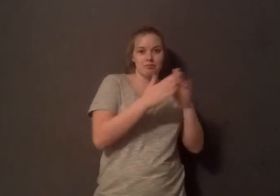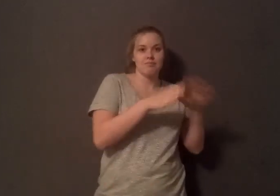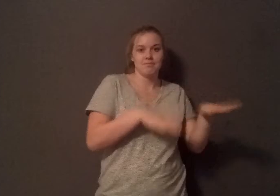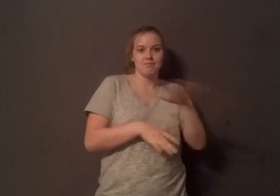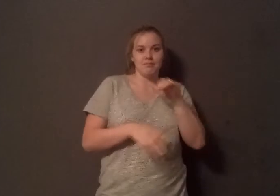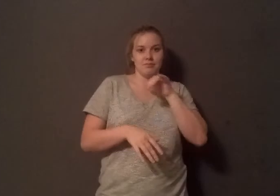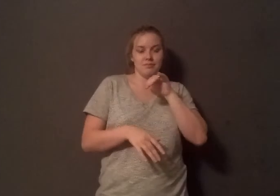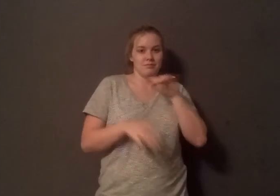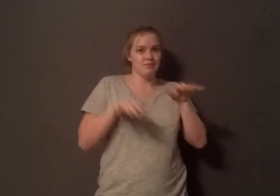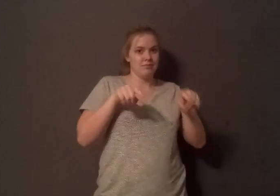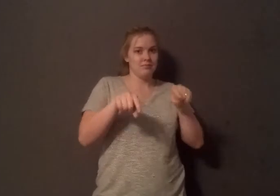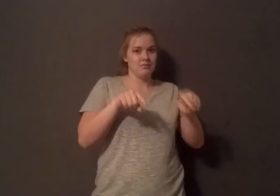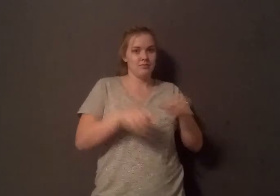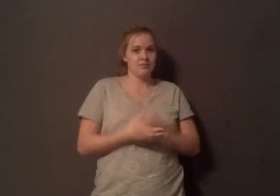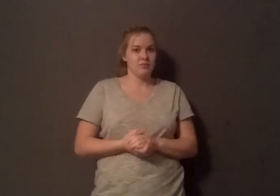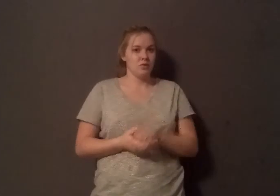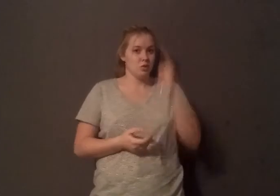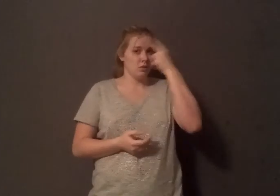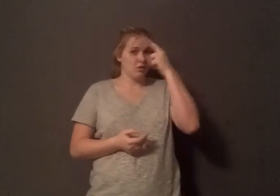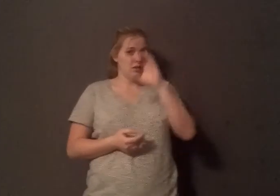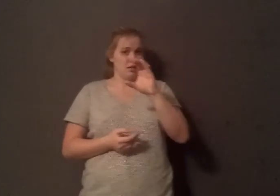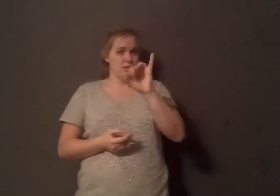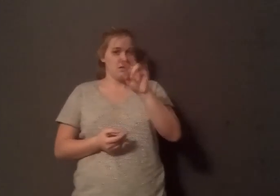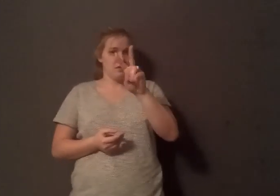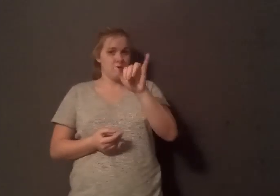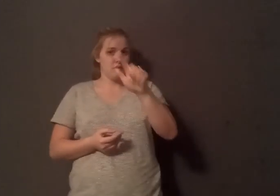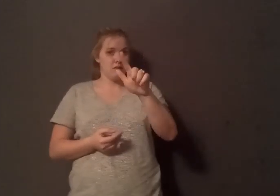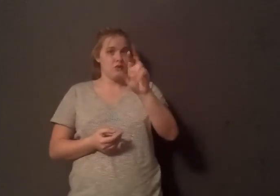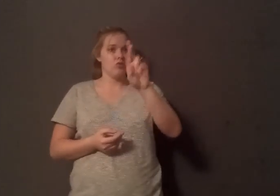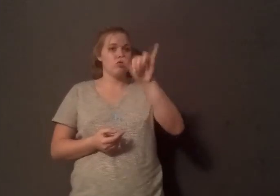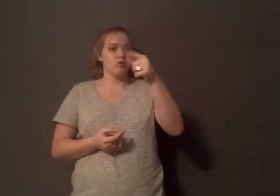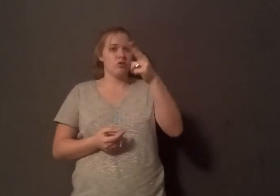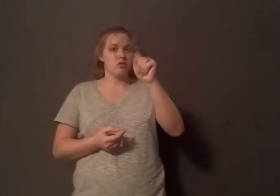Do you think it's also civil rights this year? Yes. Yes, I do. Yes, I do.